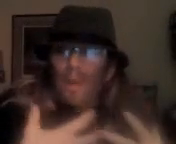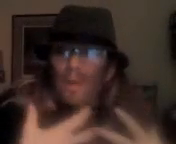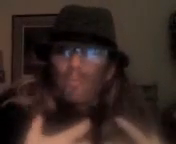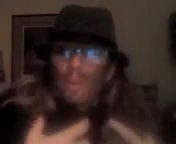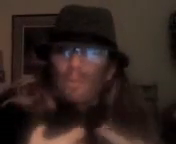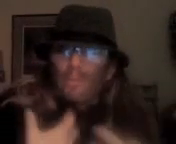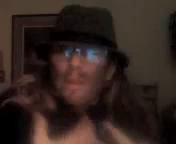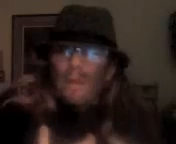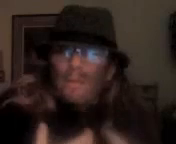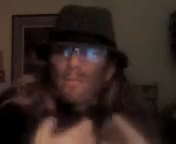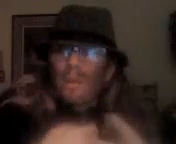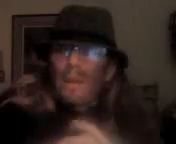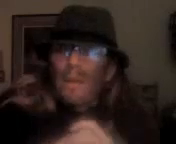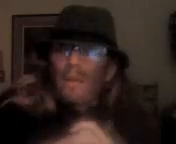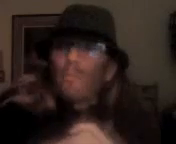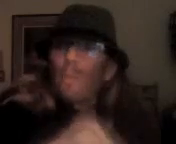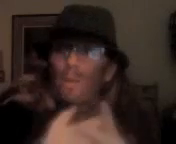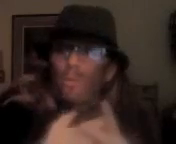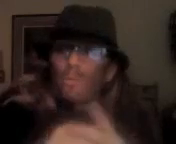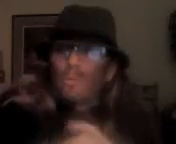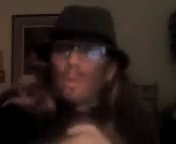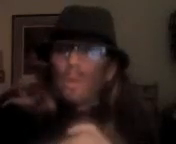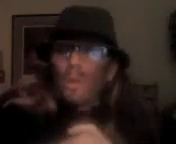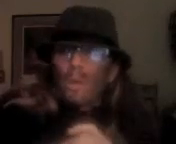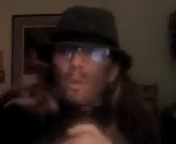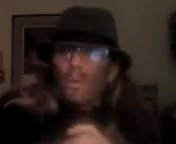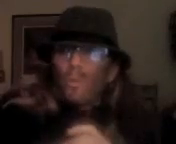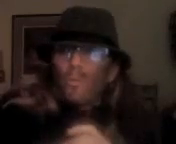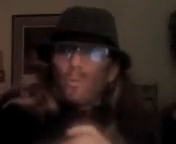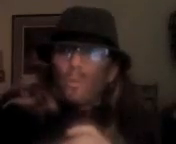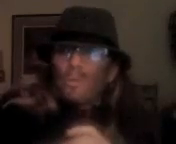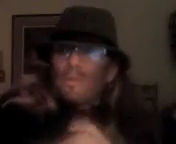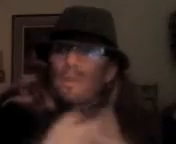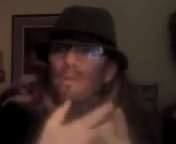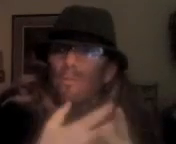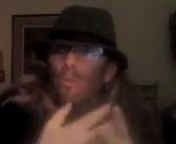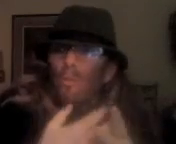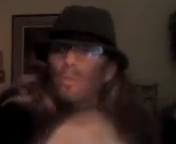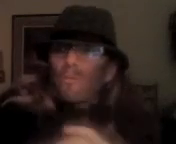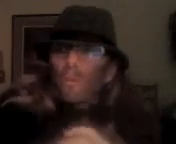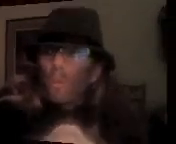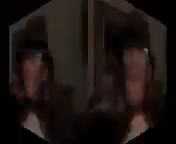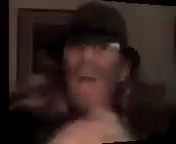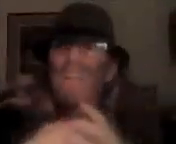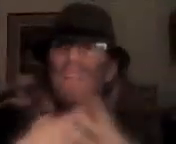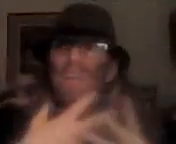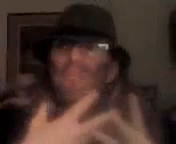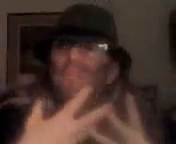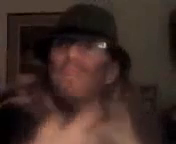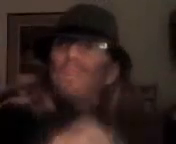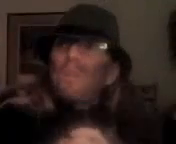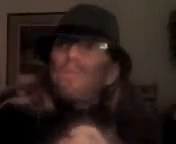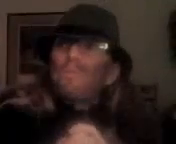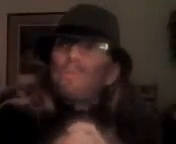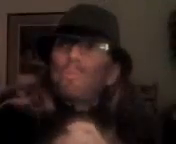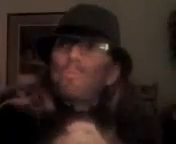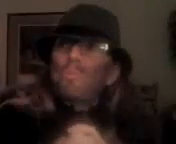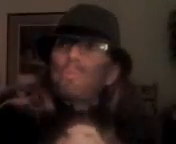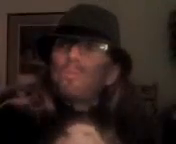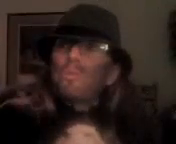I recognized I had a passion for designing clothing for women. I love to put,